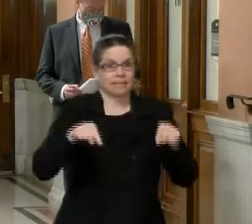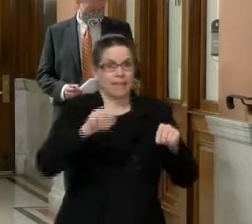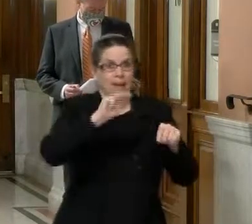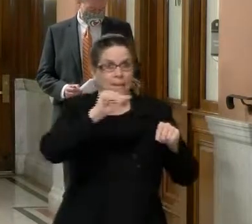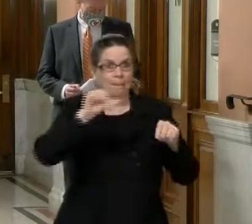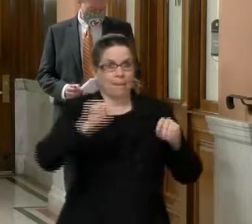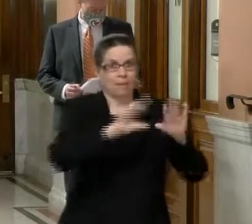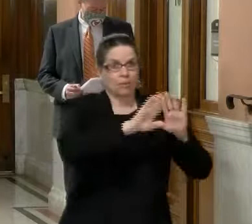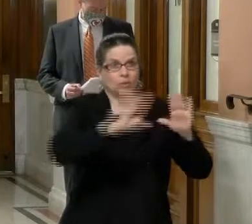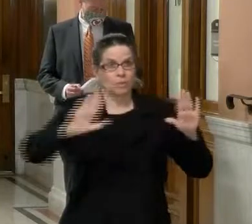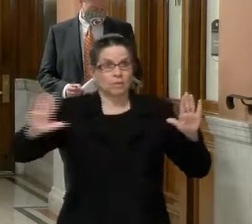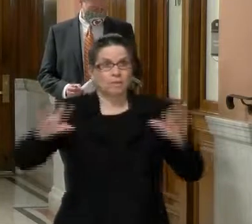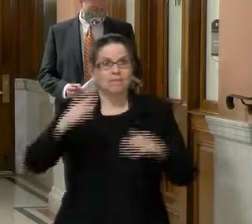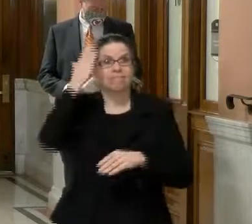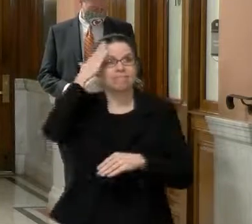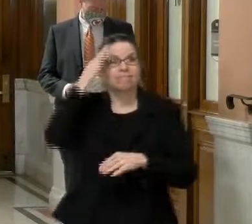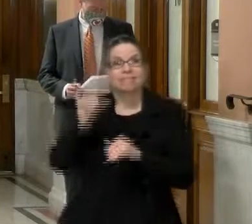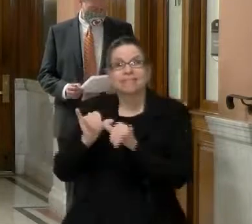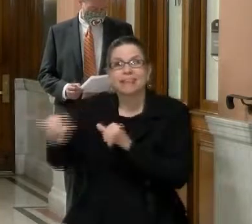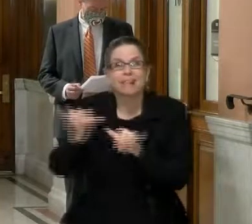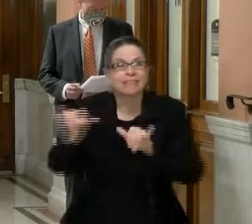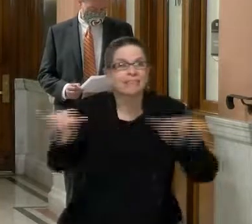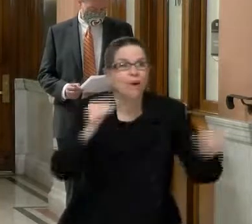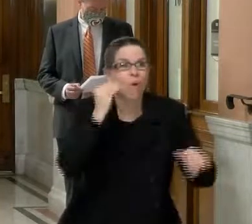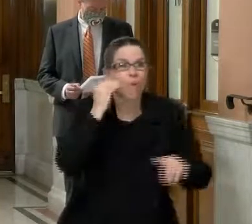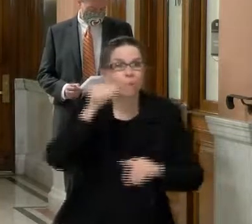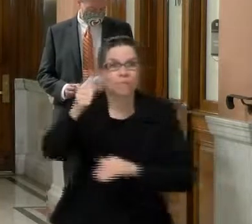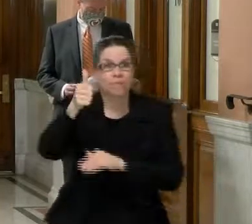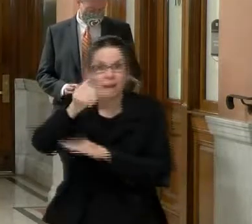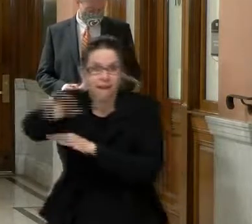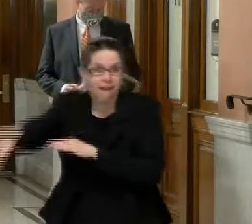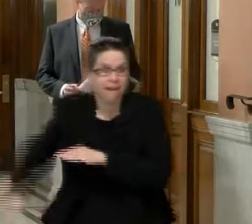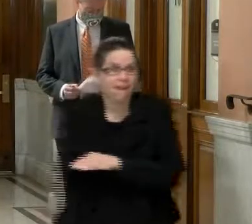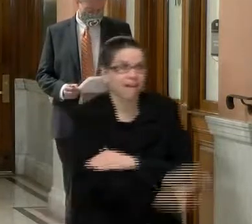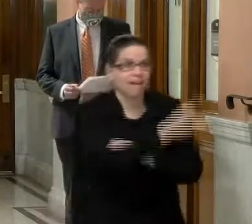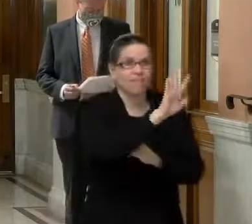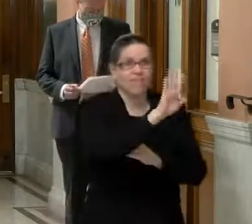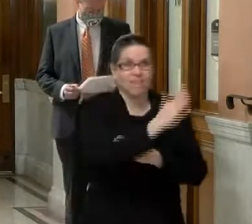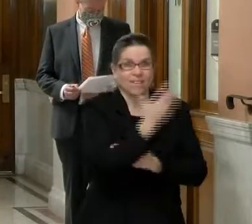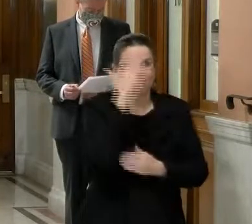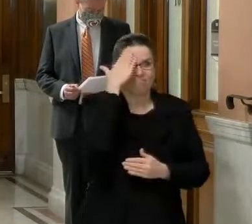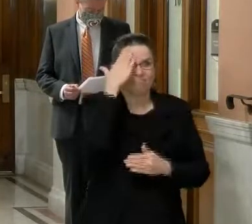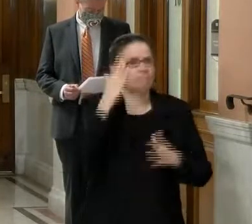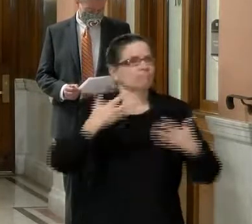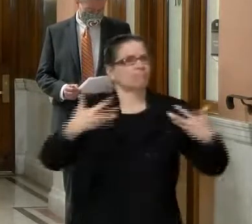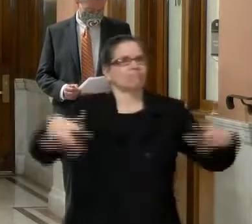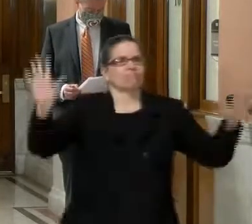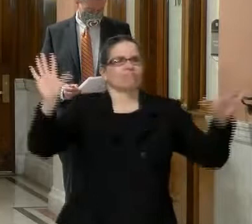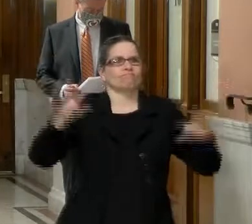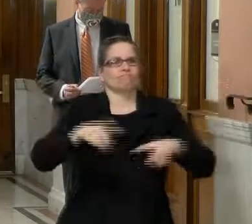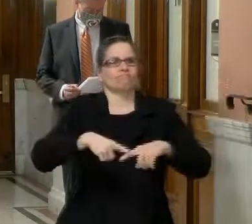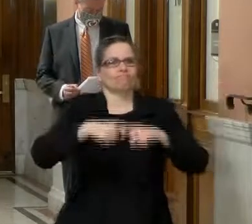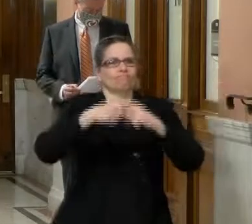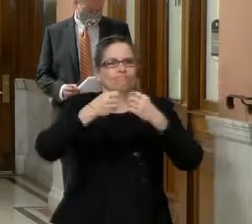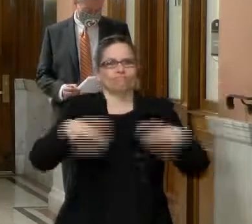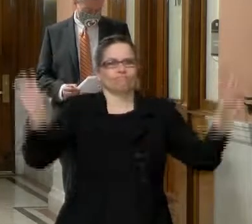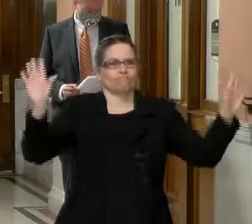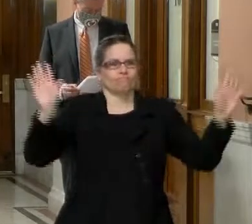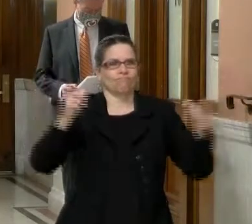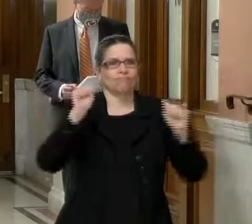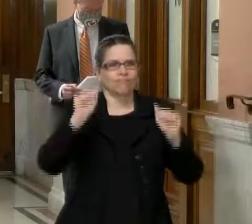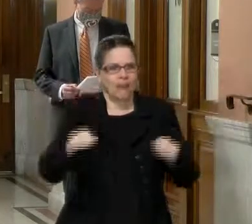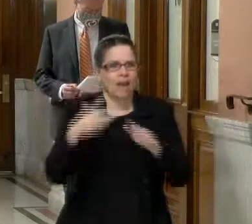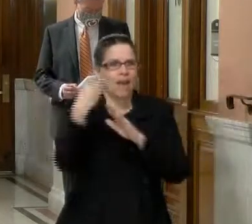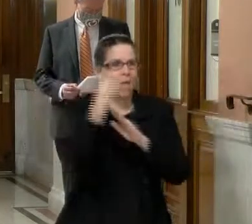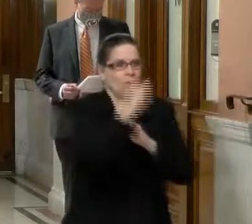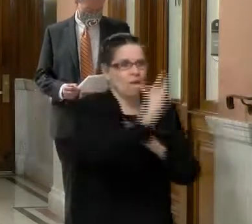of 10 p.m. to 5 a.m. is rescinded effective Monday, January 25th at 5 a.m. The mandatory early closure of businesses